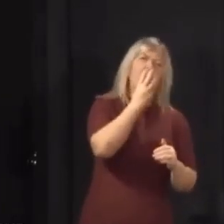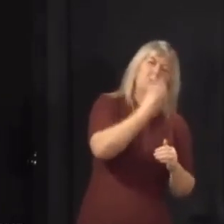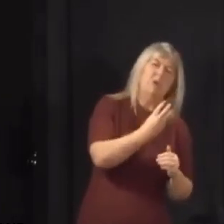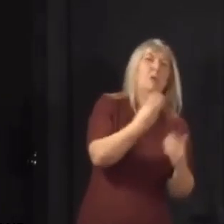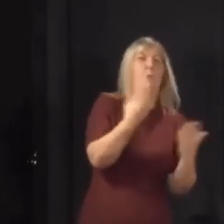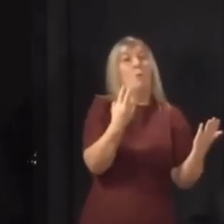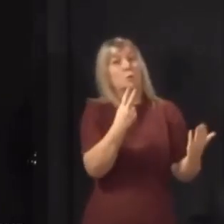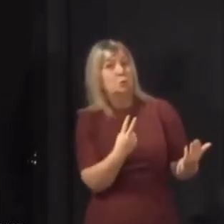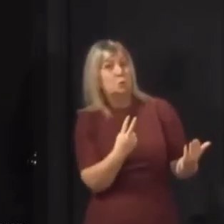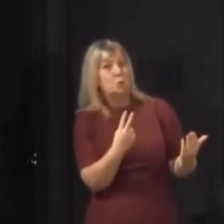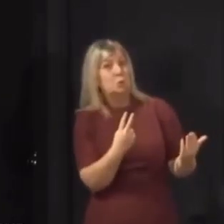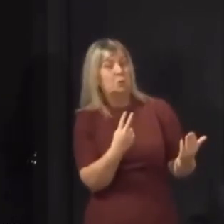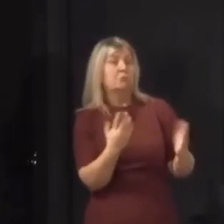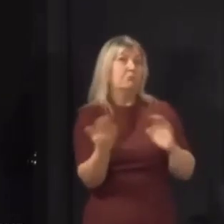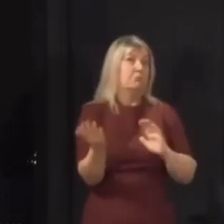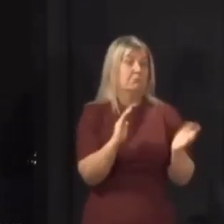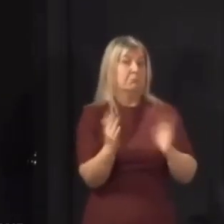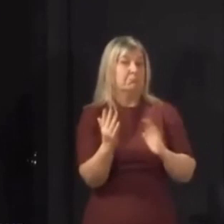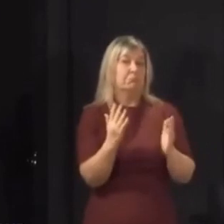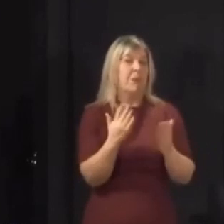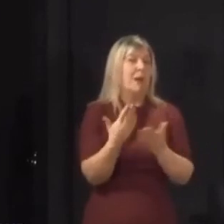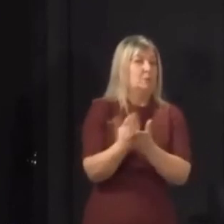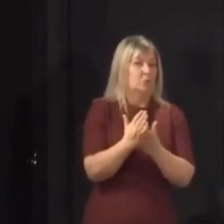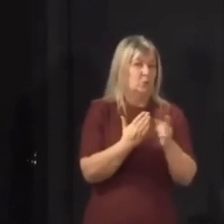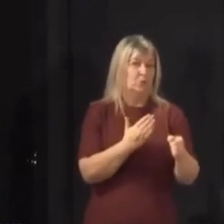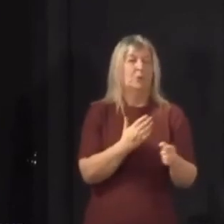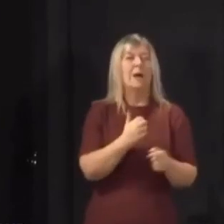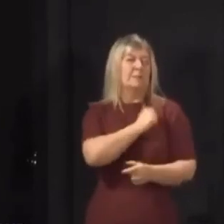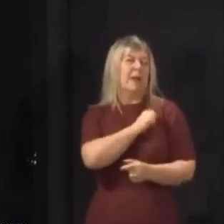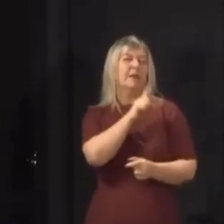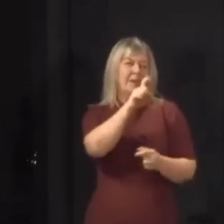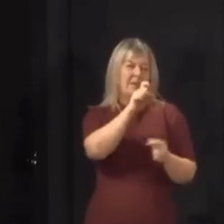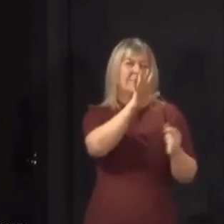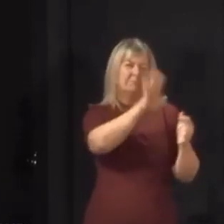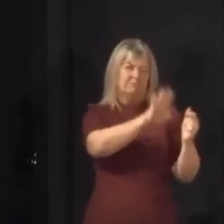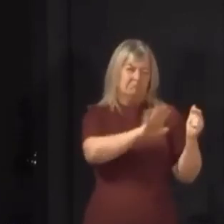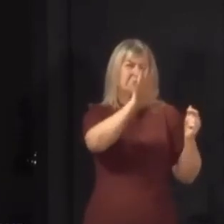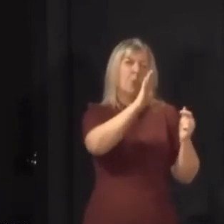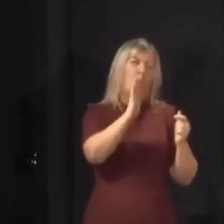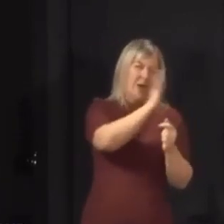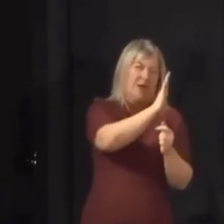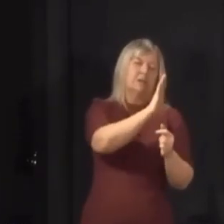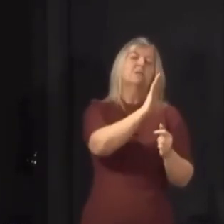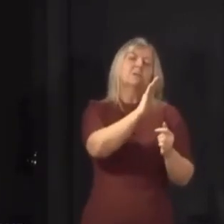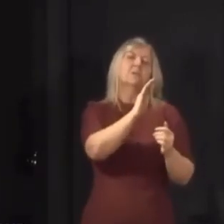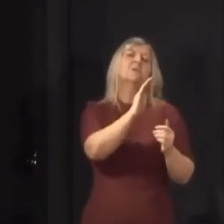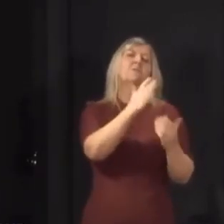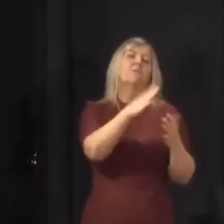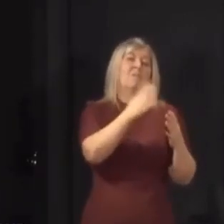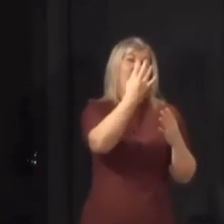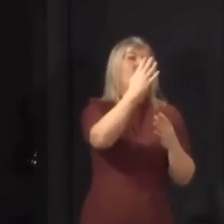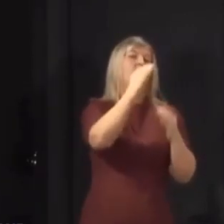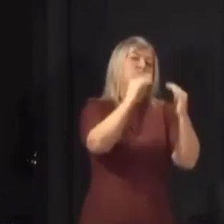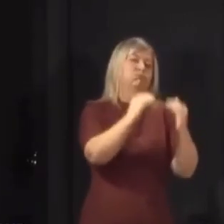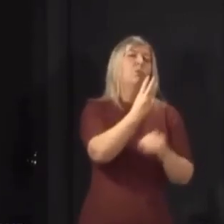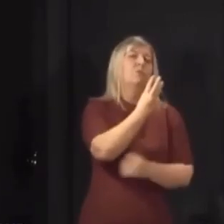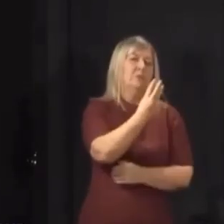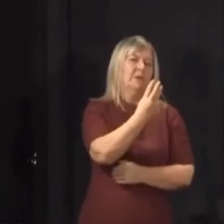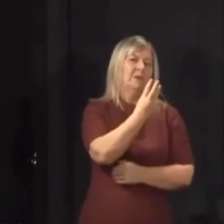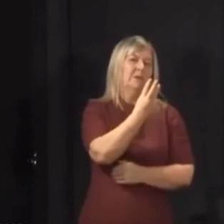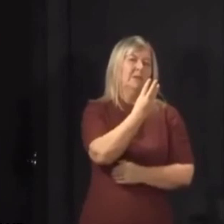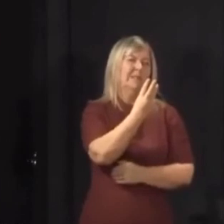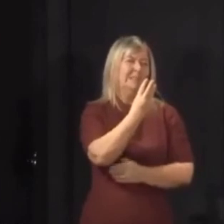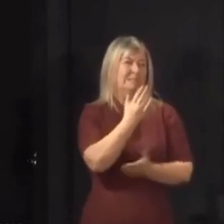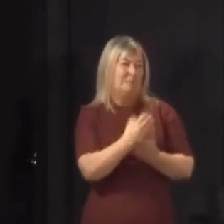I saw a report that allegedly the long effects of COVID on men can be erectile dysfunction, or as we call it in